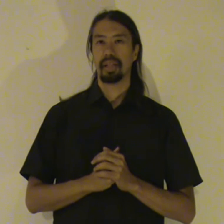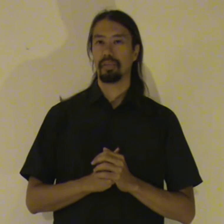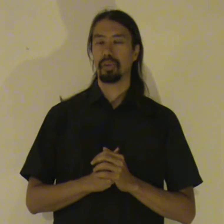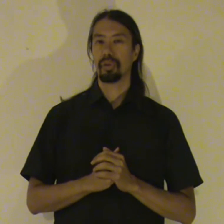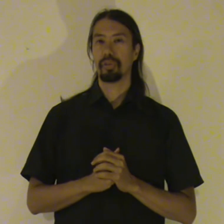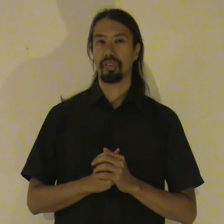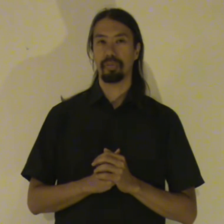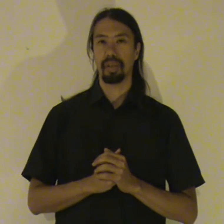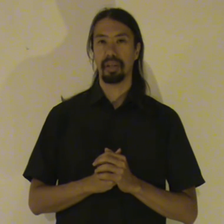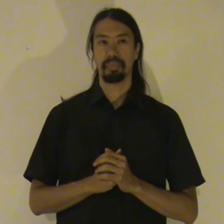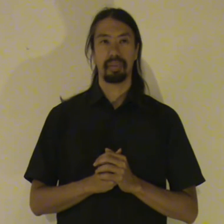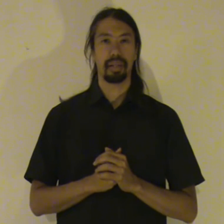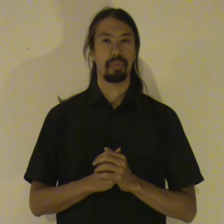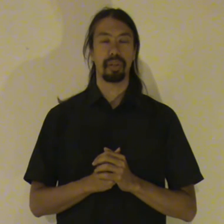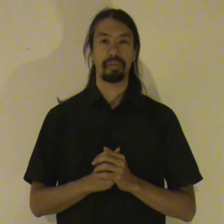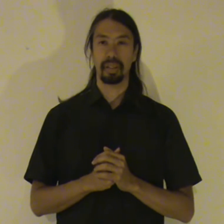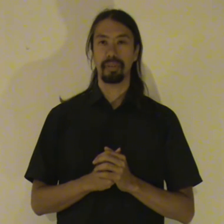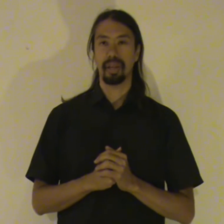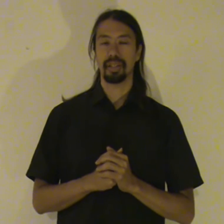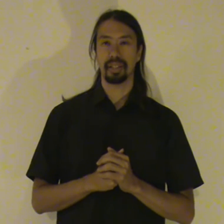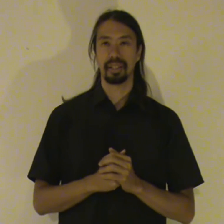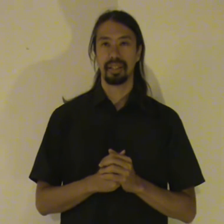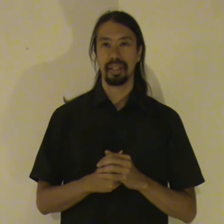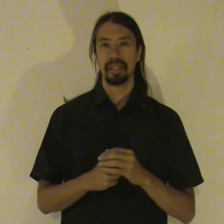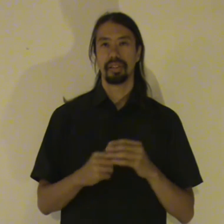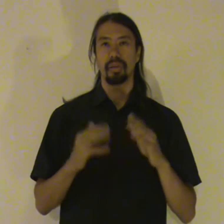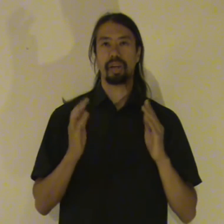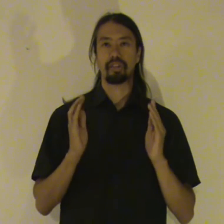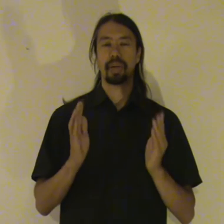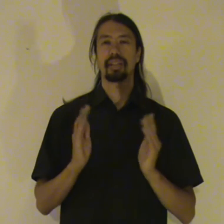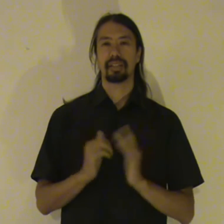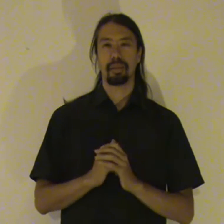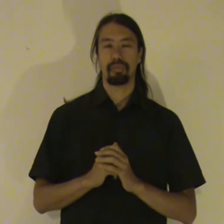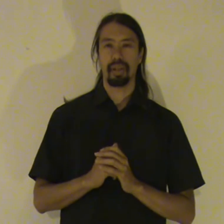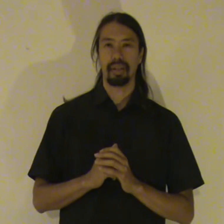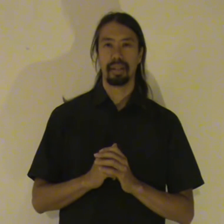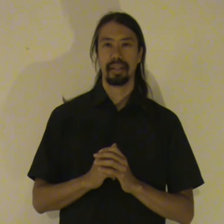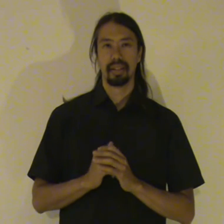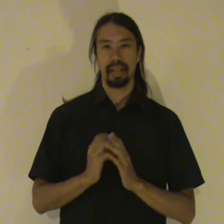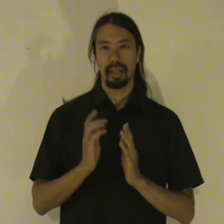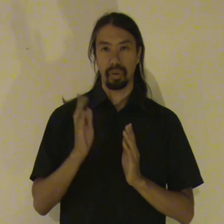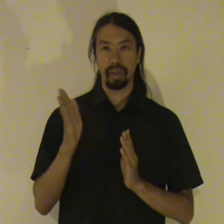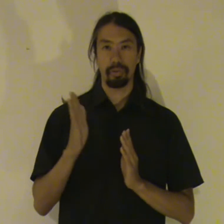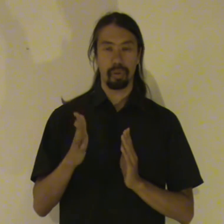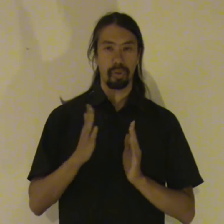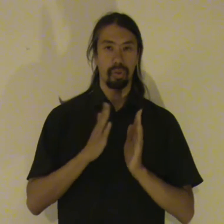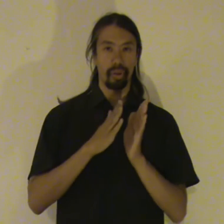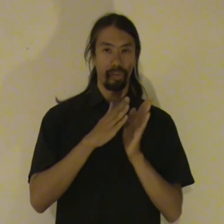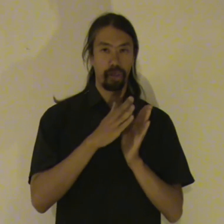And if you look for something. Then you will definitely find it. So expecting something. And looking for it. Or looking very